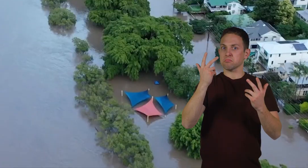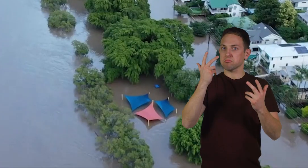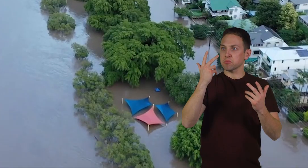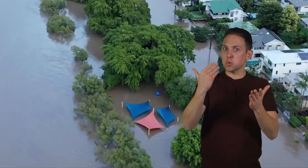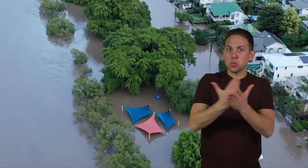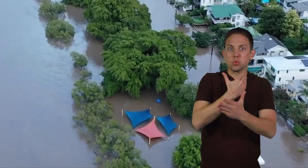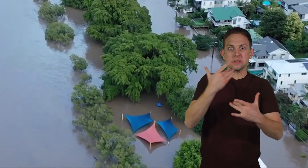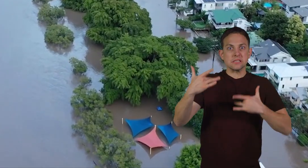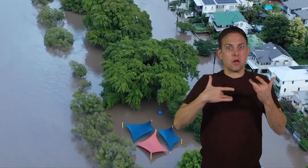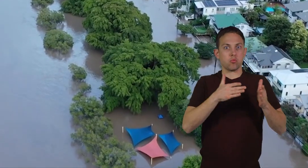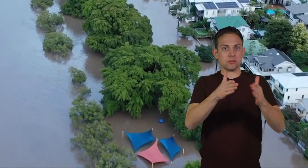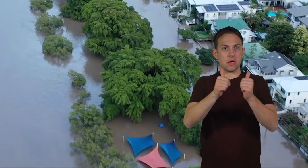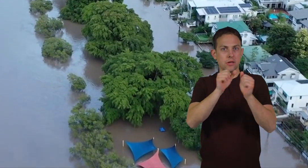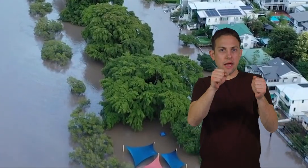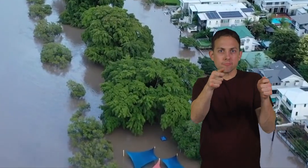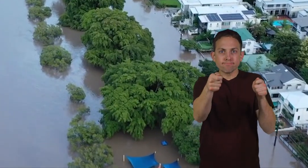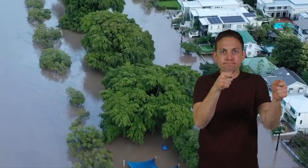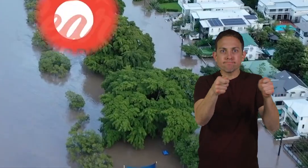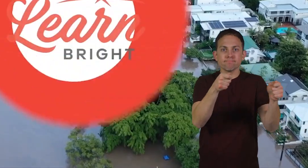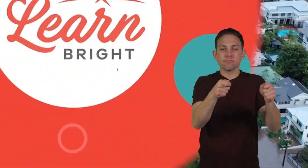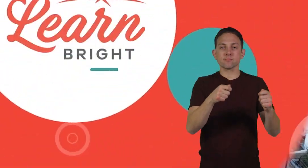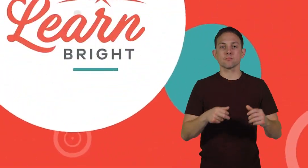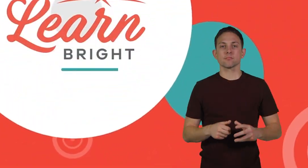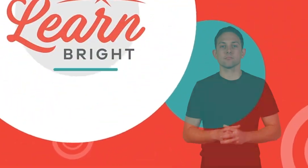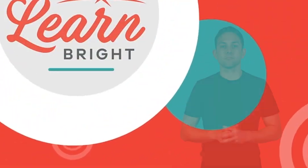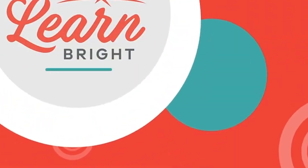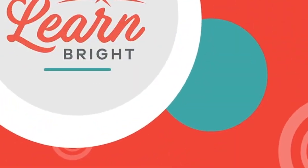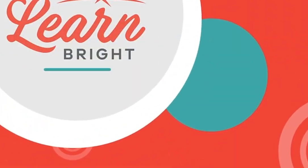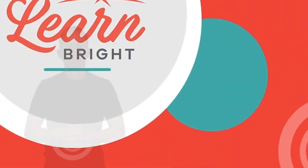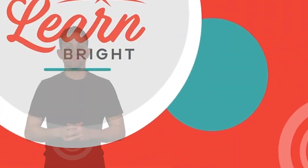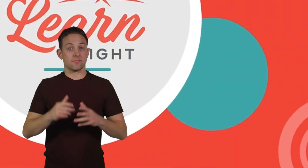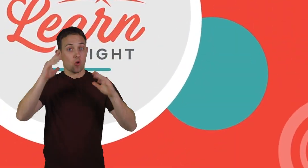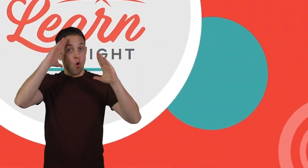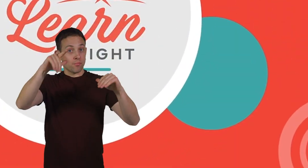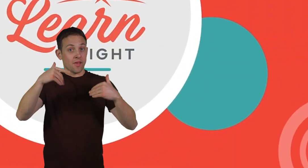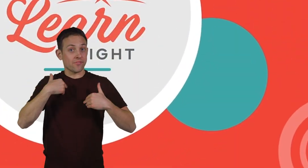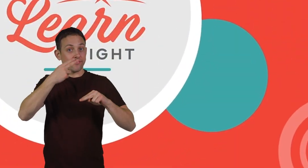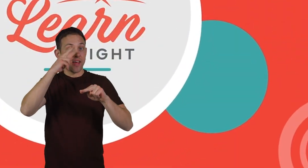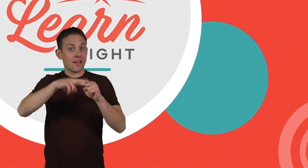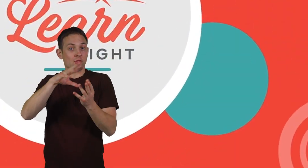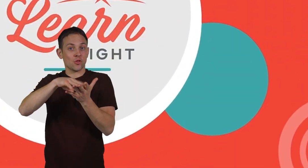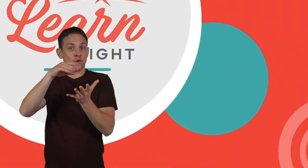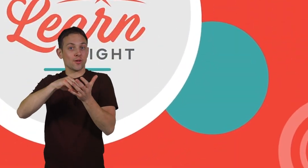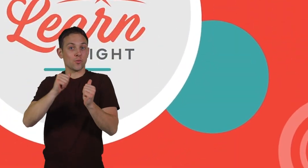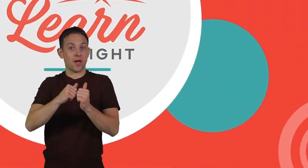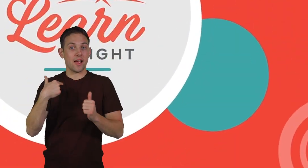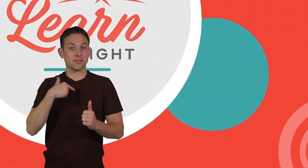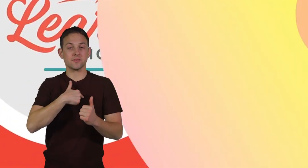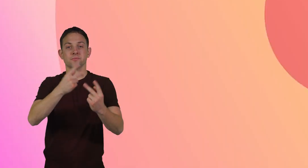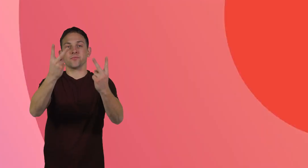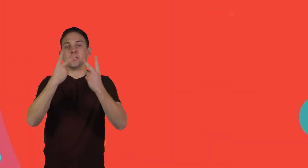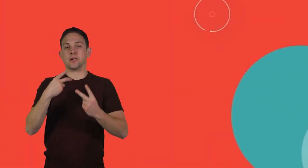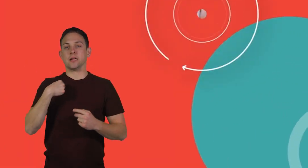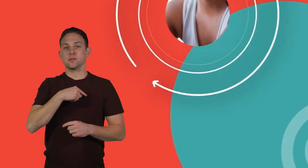and exciting ways to manage them. Hope you had fun learning with us. Visit us at learnbright